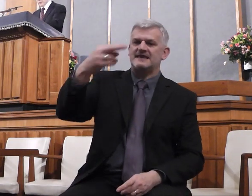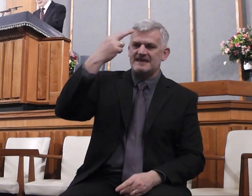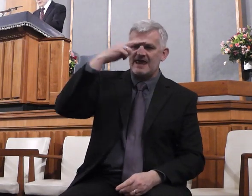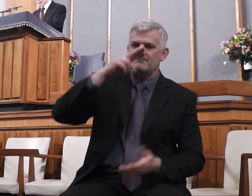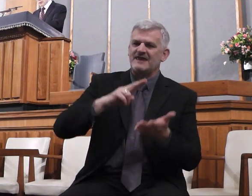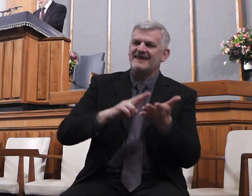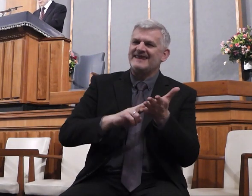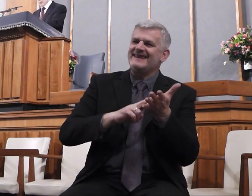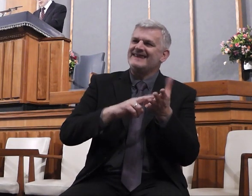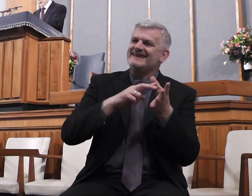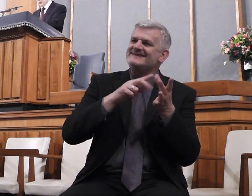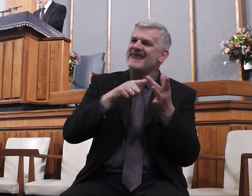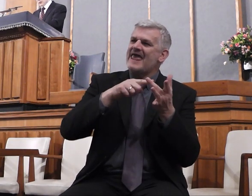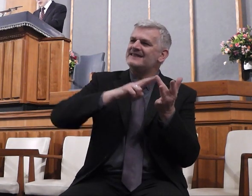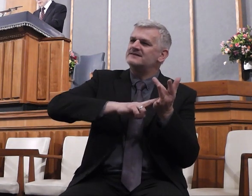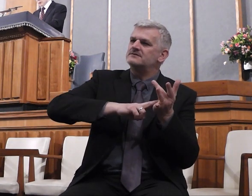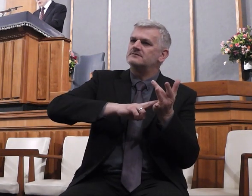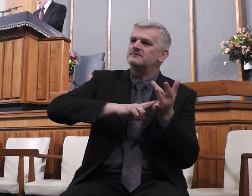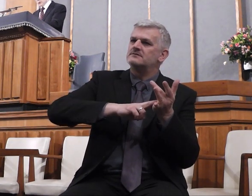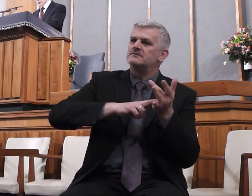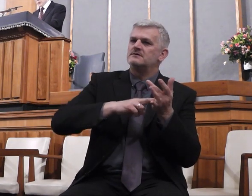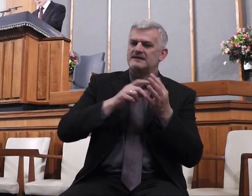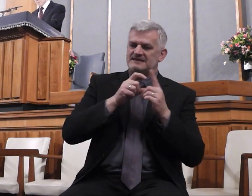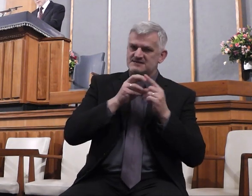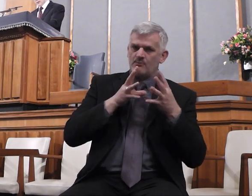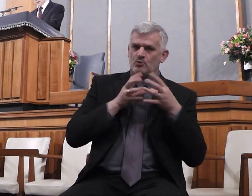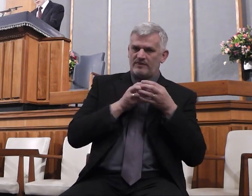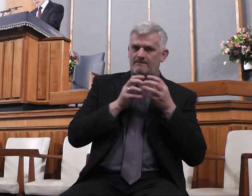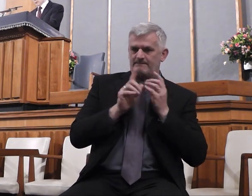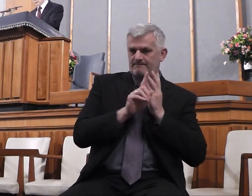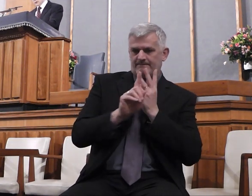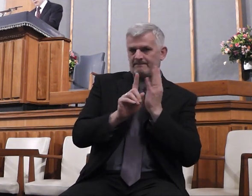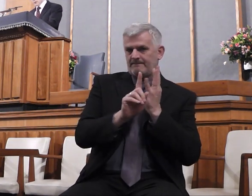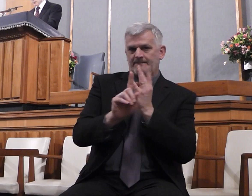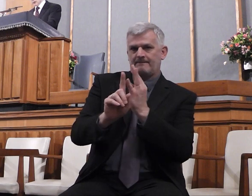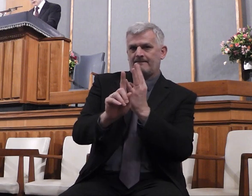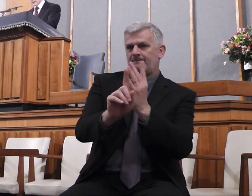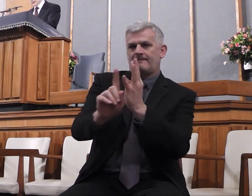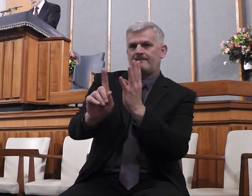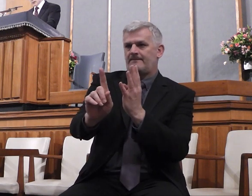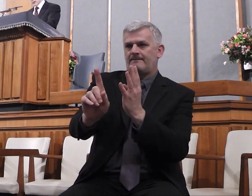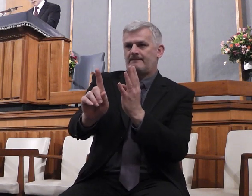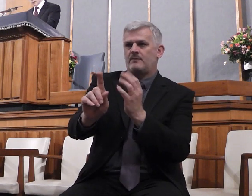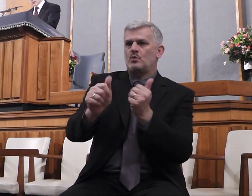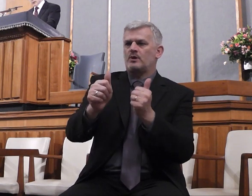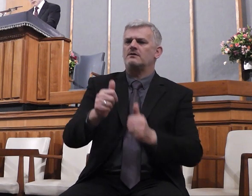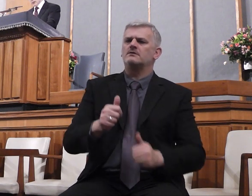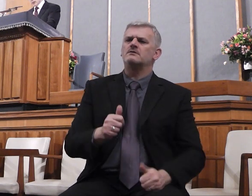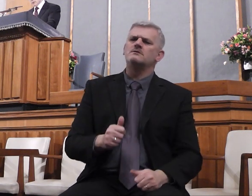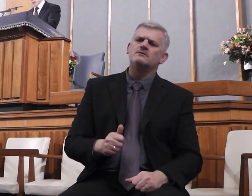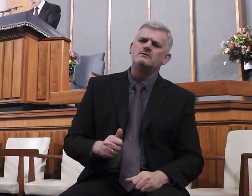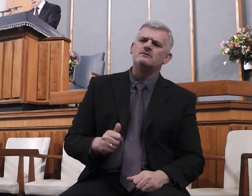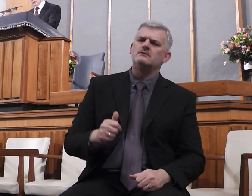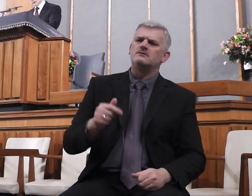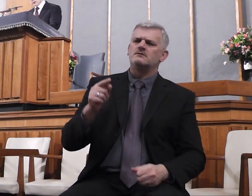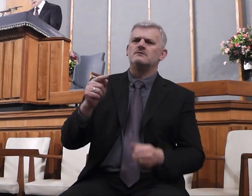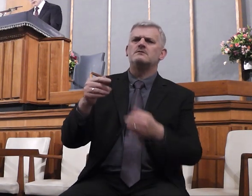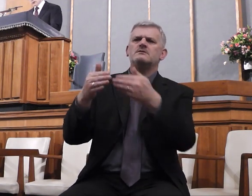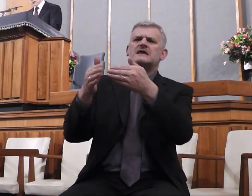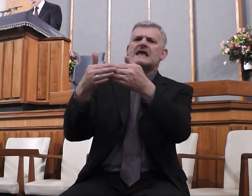And many of his disciples went with him, and much people. Now when he came nigh to the gate of the